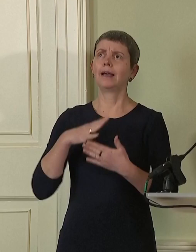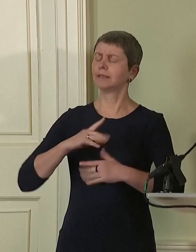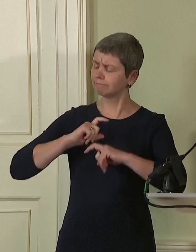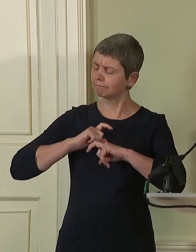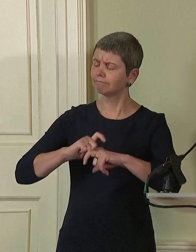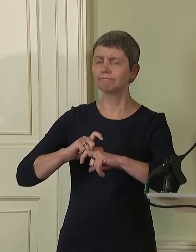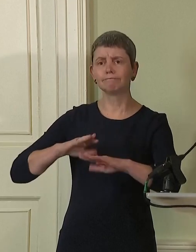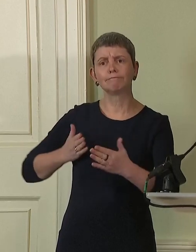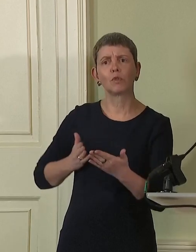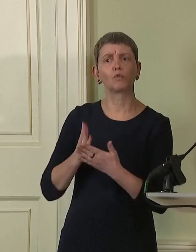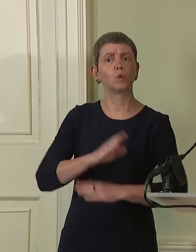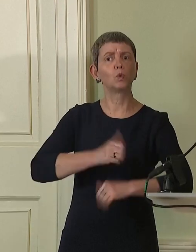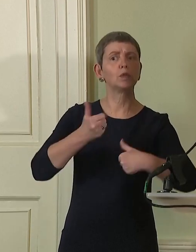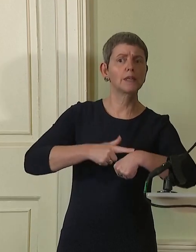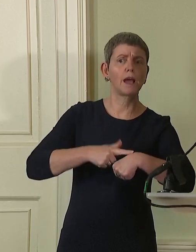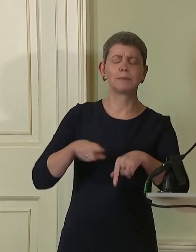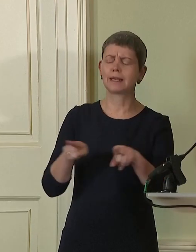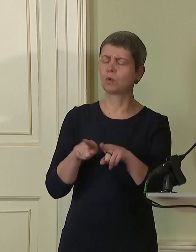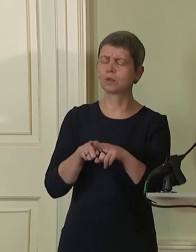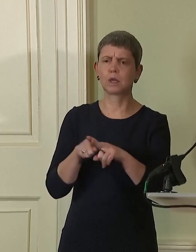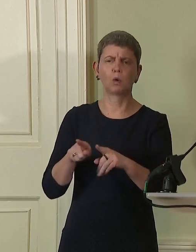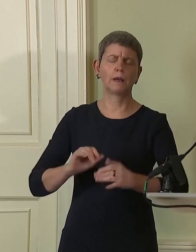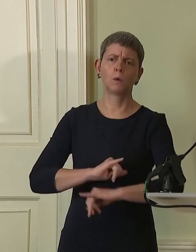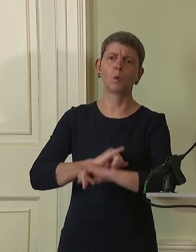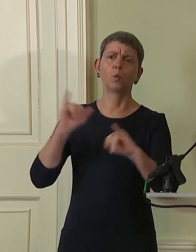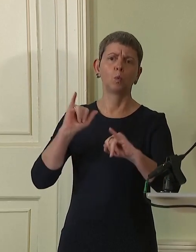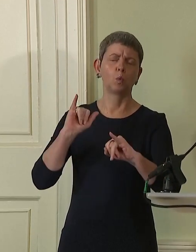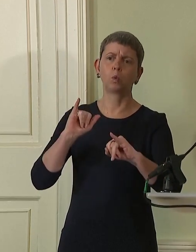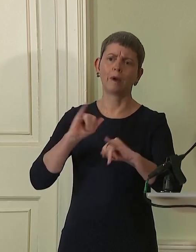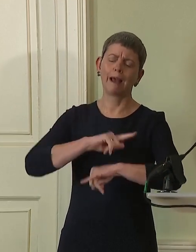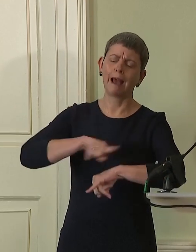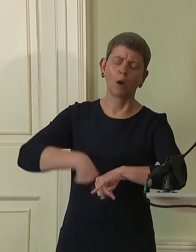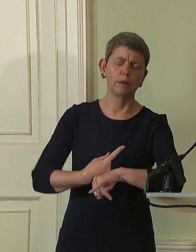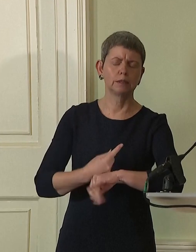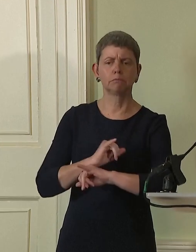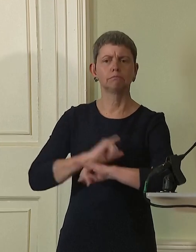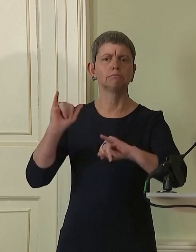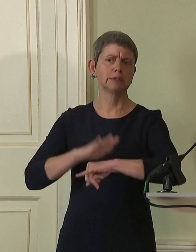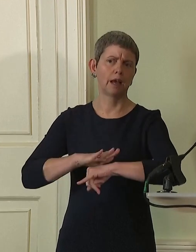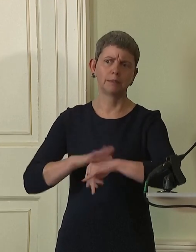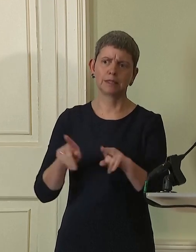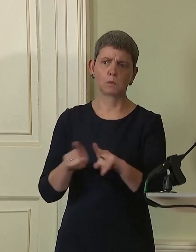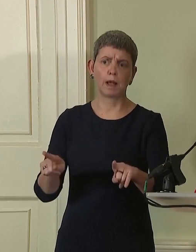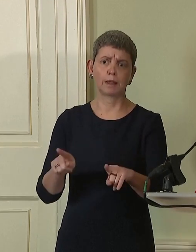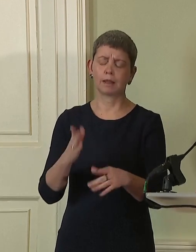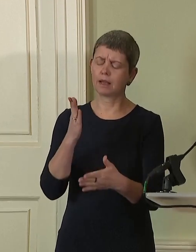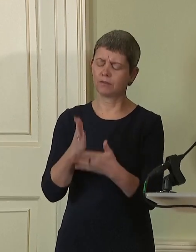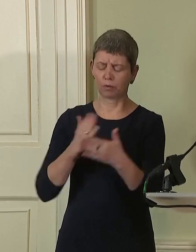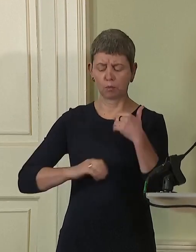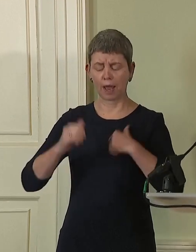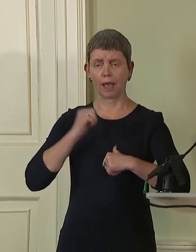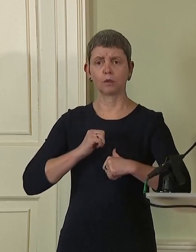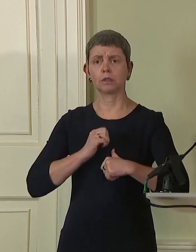in good times and through the toughest hours of my toughest days. I am proud to stand